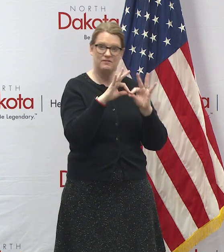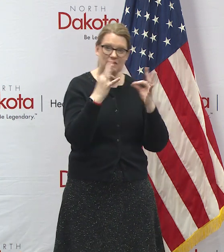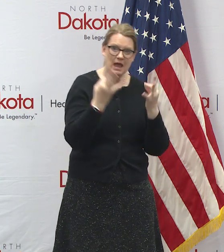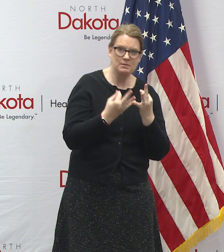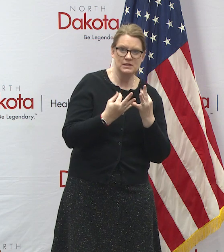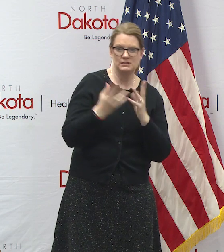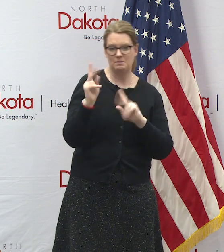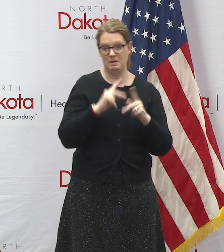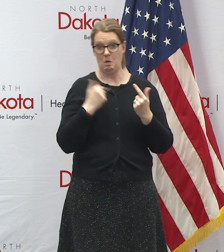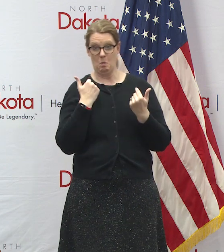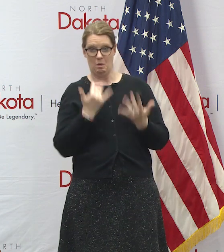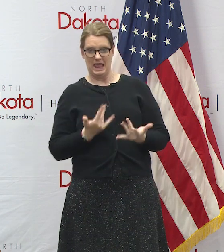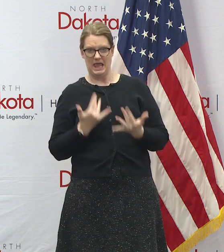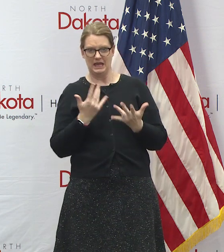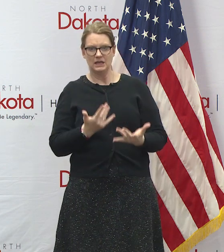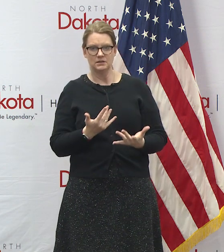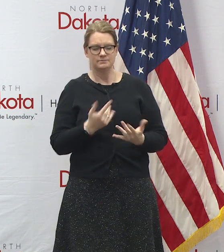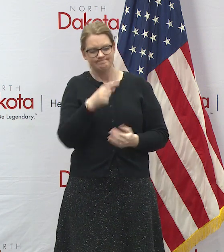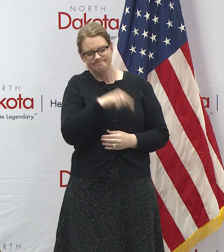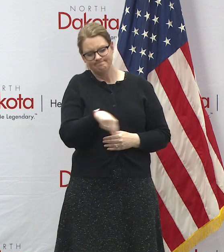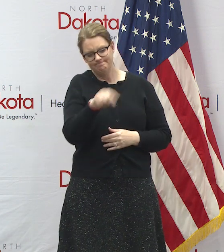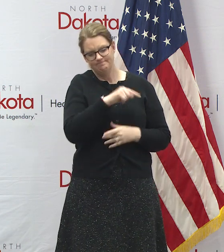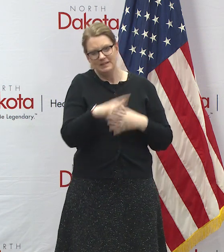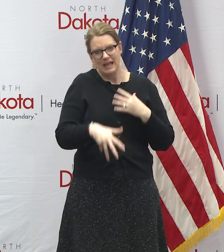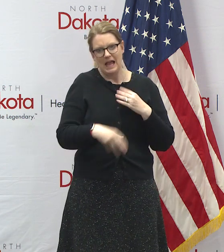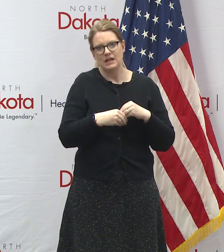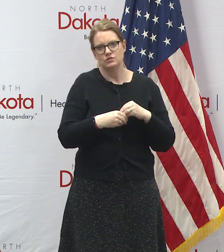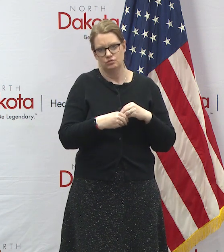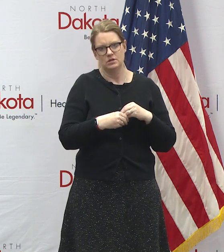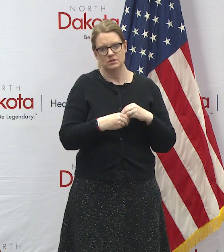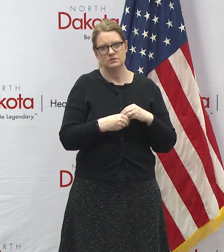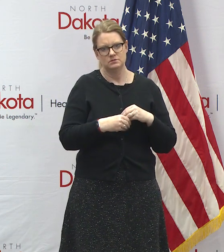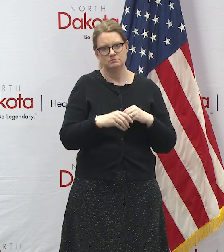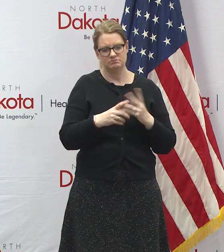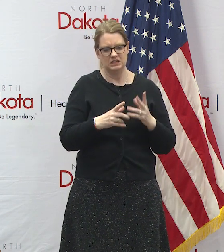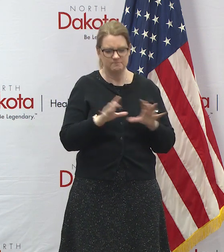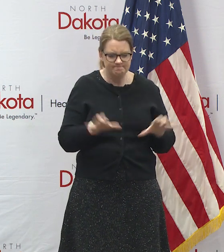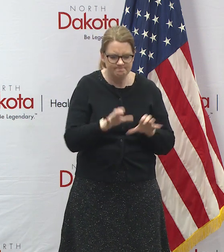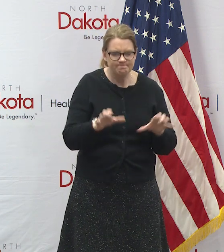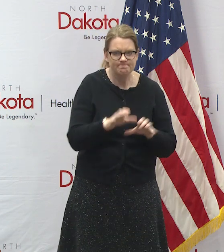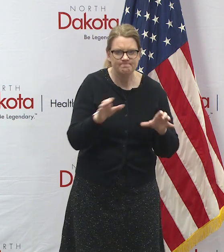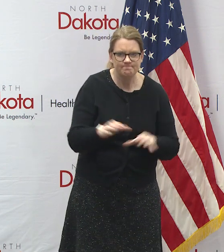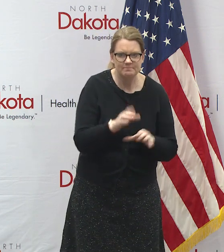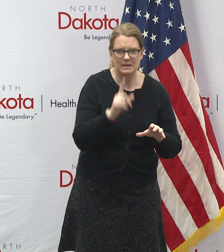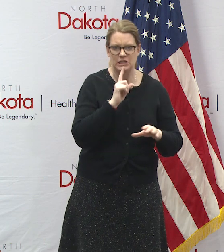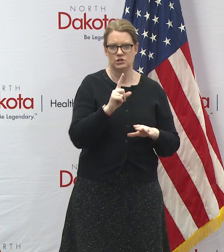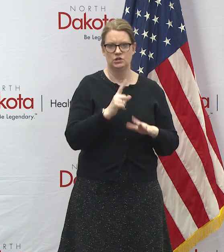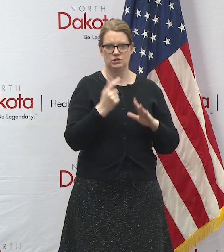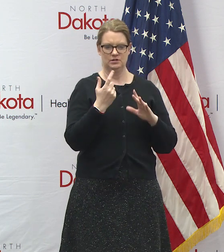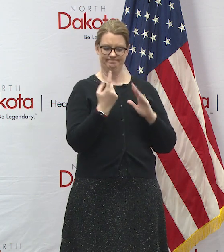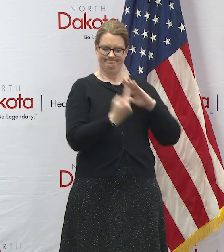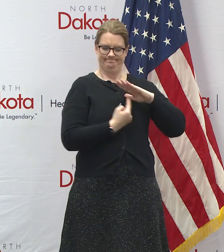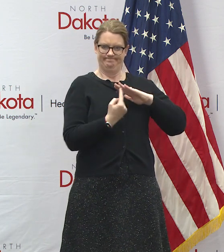pending their tests to do an extra great job of making sure that you are self isolating